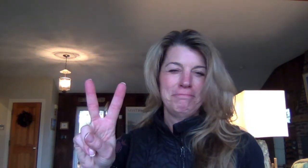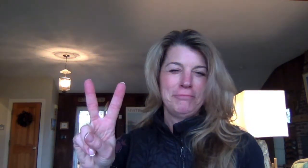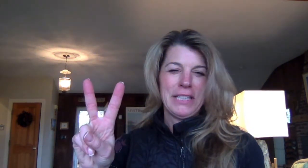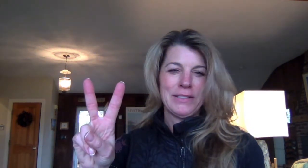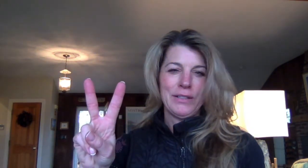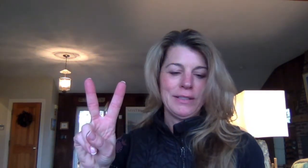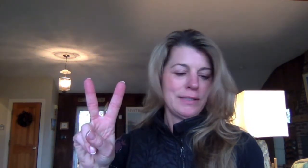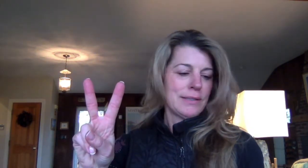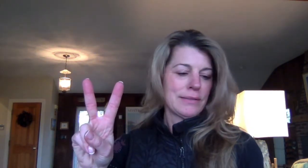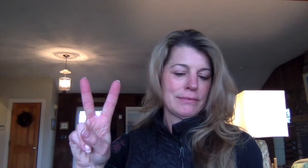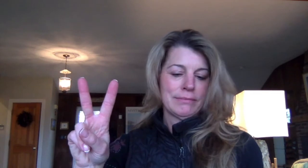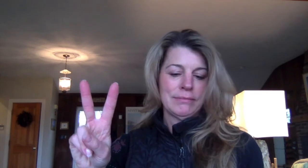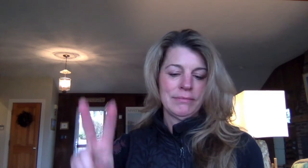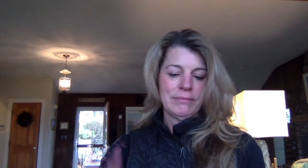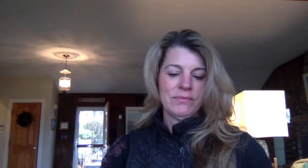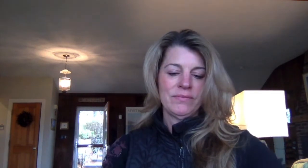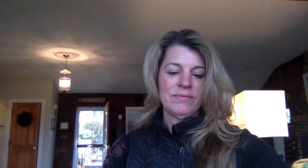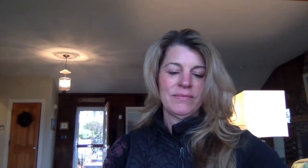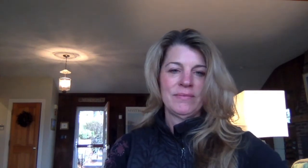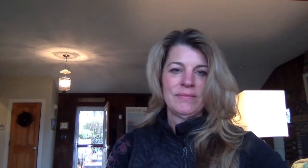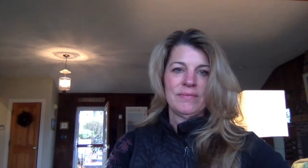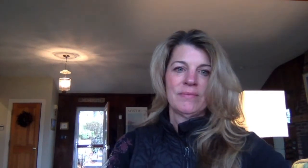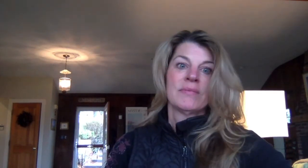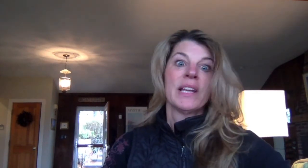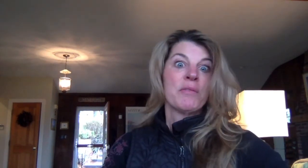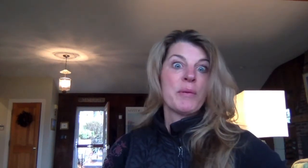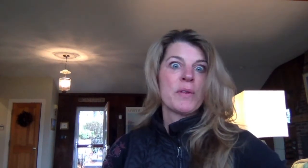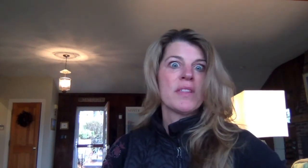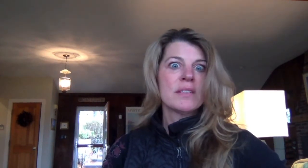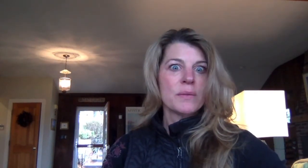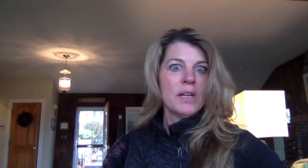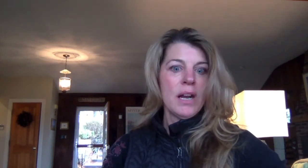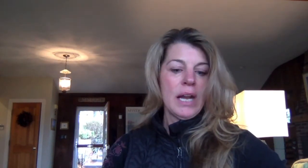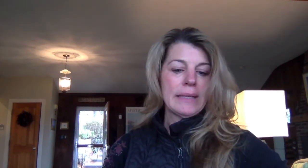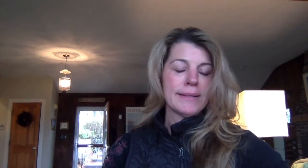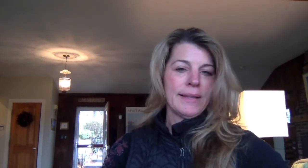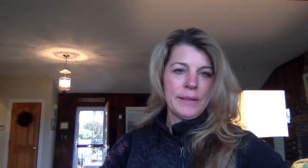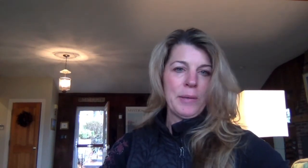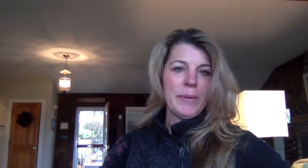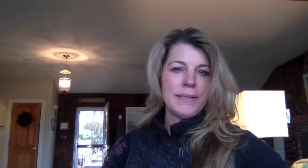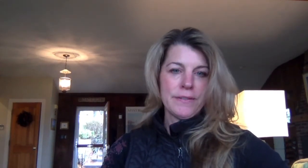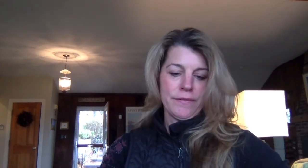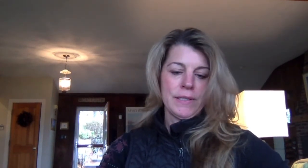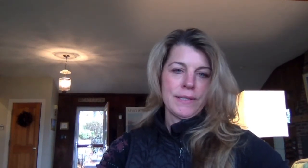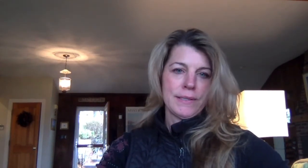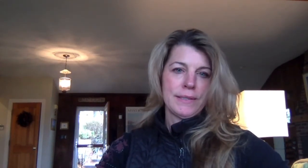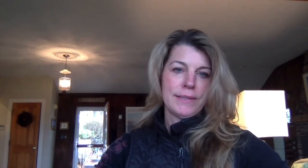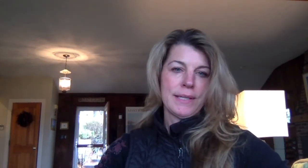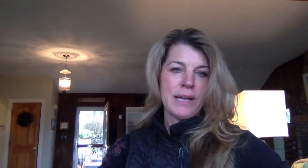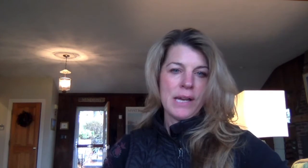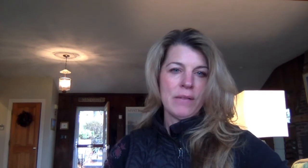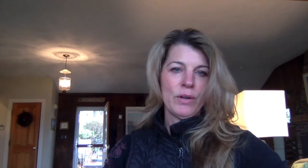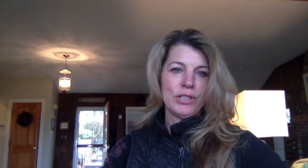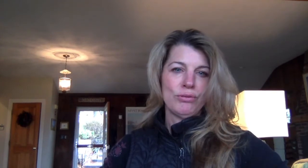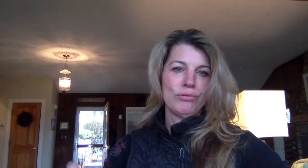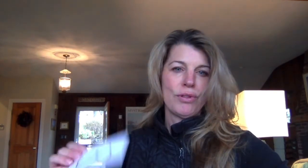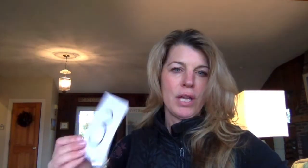that's all it is now remember this one is a little bit different it's not what you think